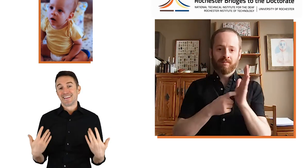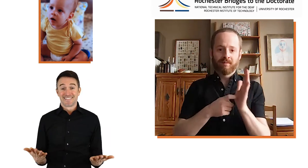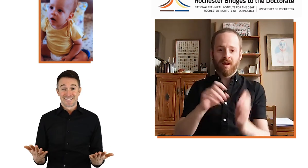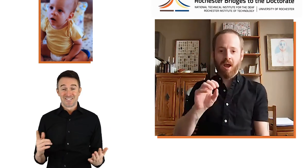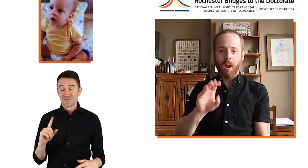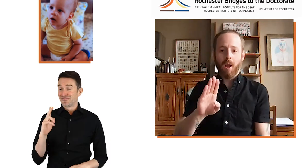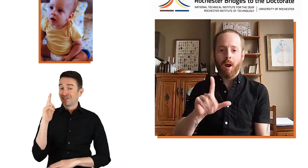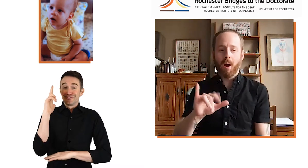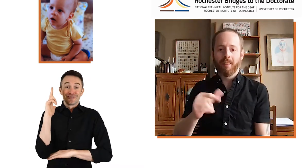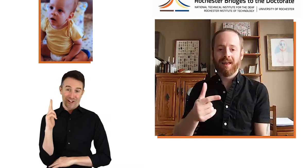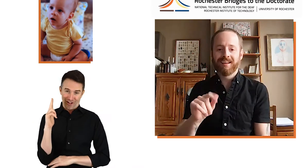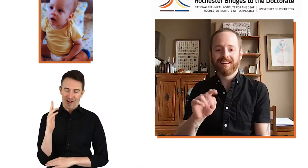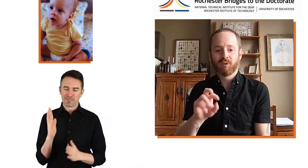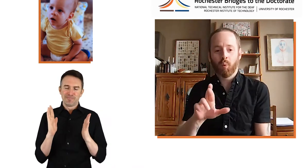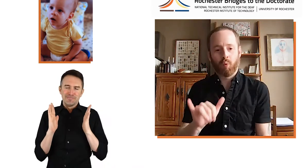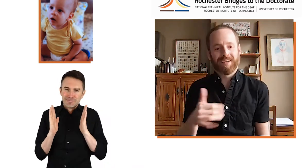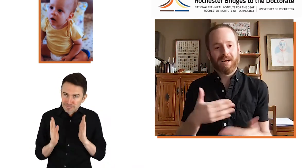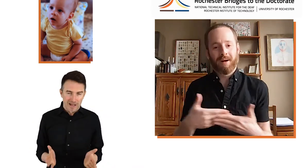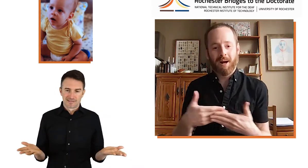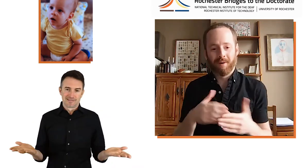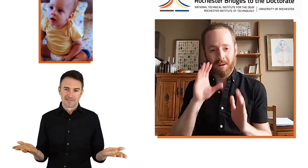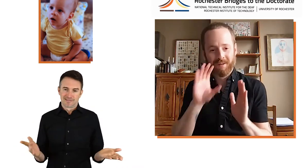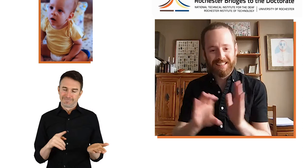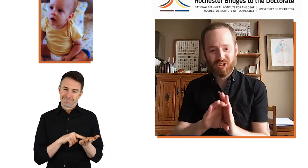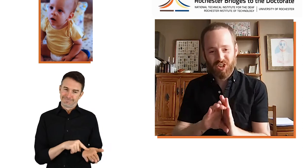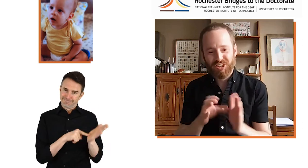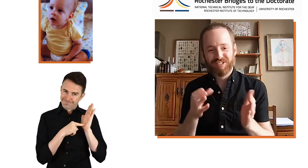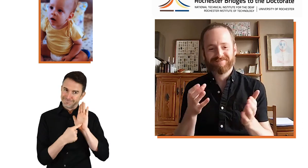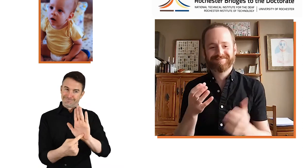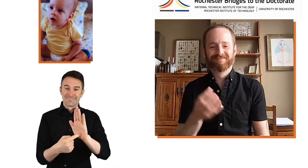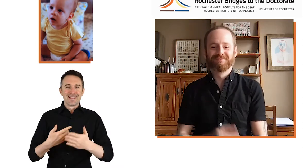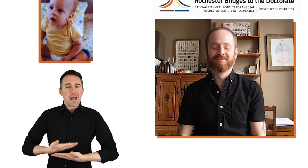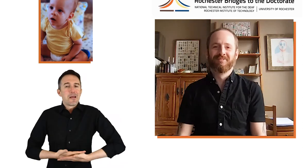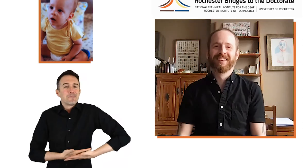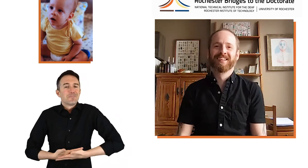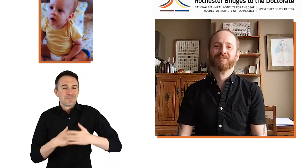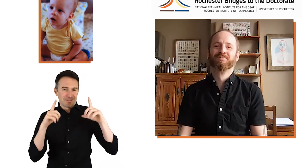So, I will begin with the obligatory baby picture.